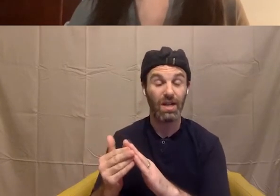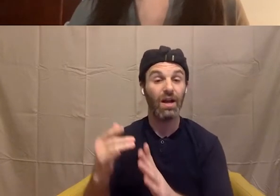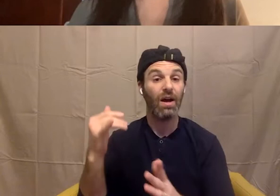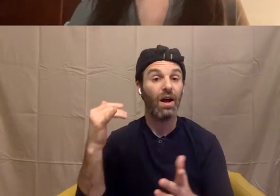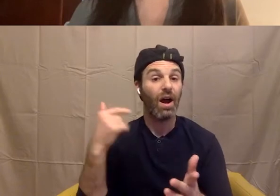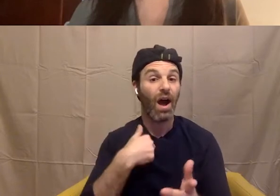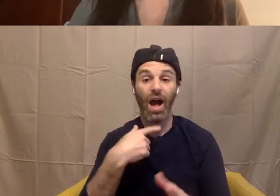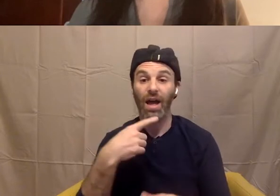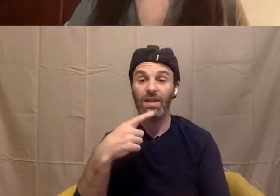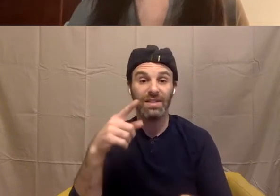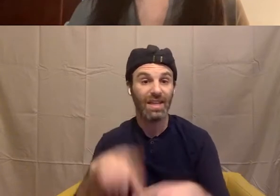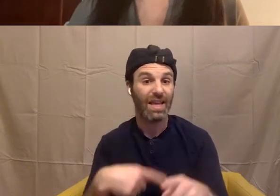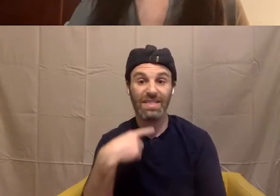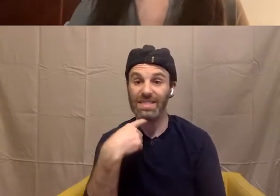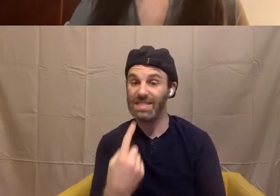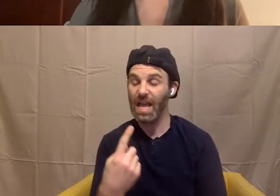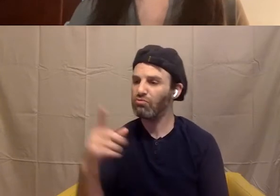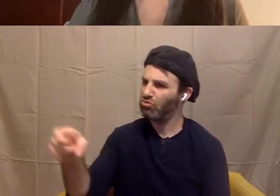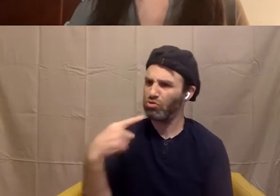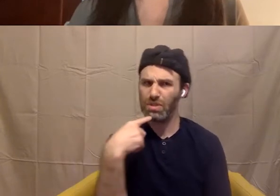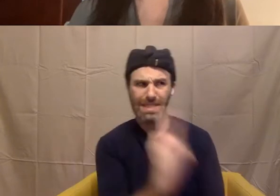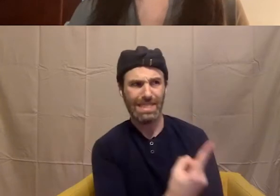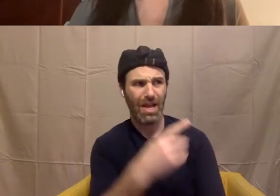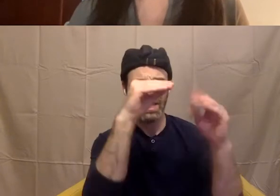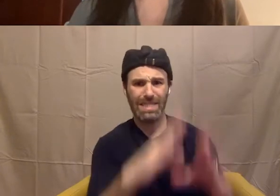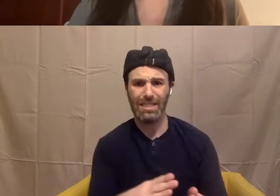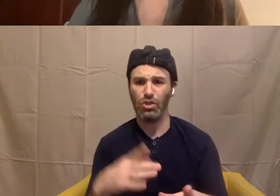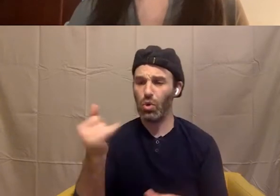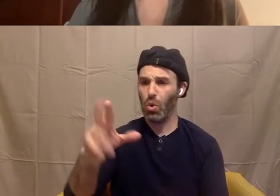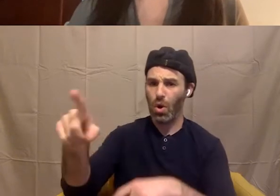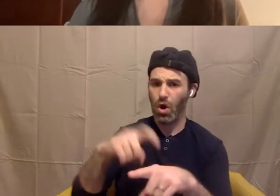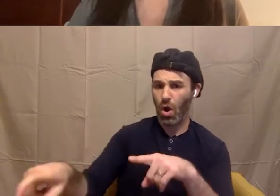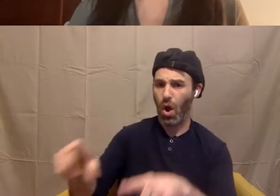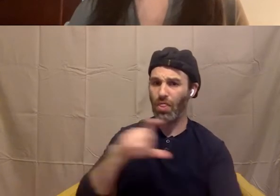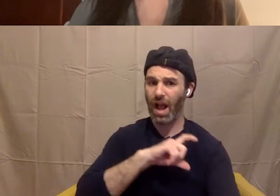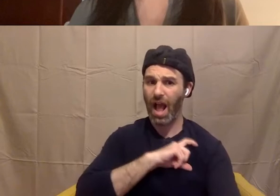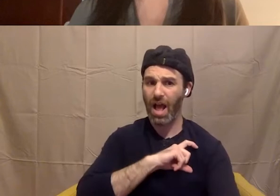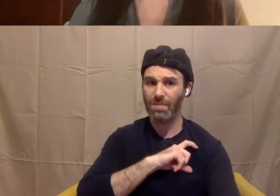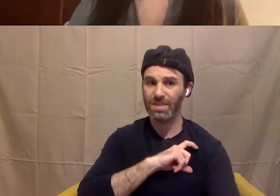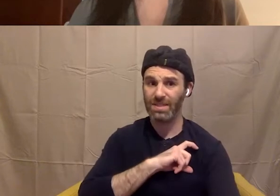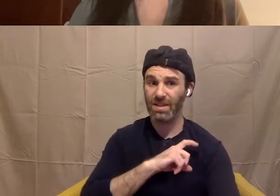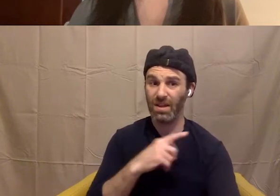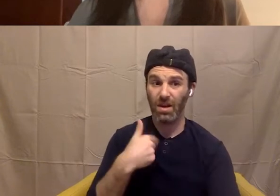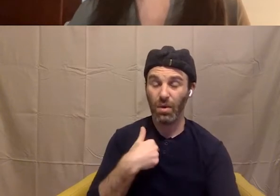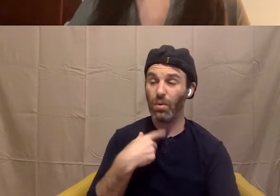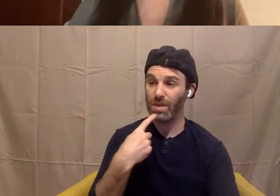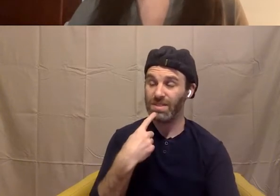should tell your teacher or you should call the cops, right? We don't do that in the book. And we actually talk about, you know, we answer the question. Will the police